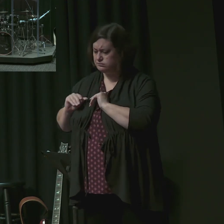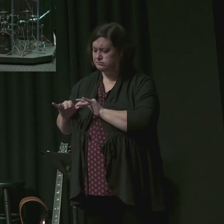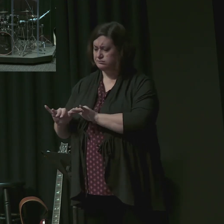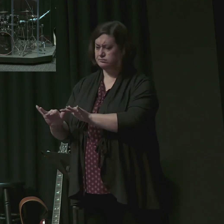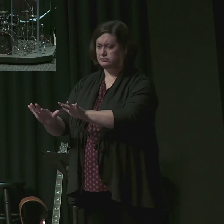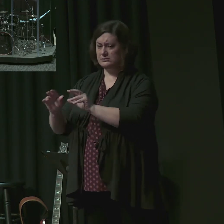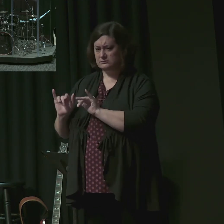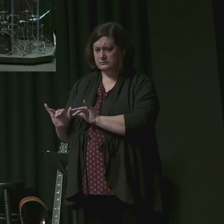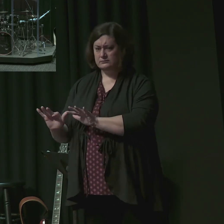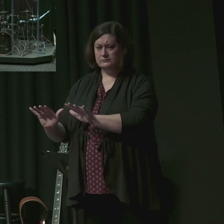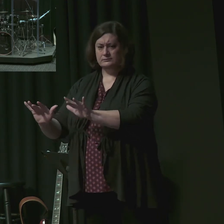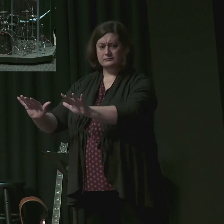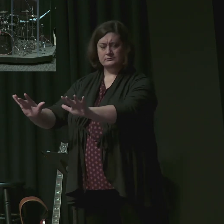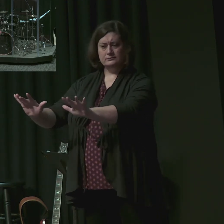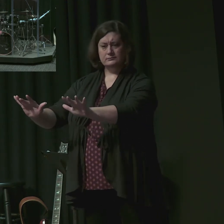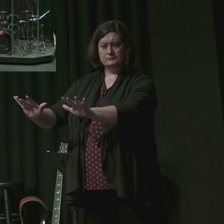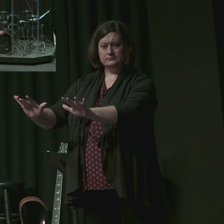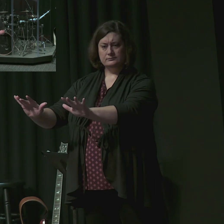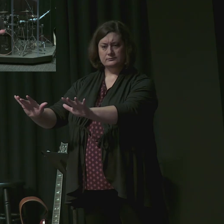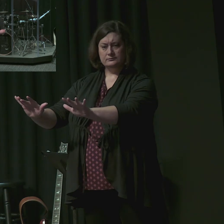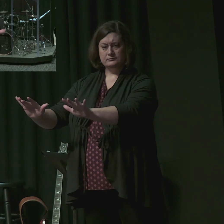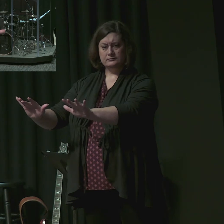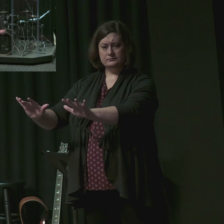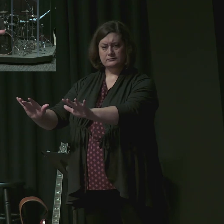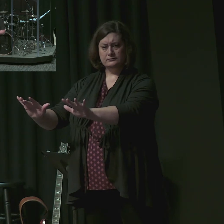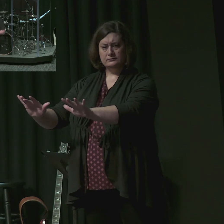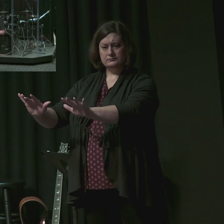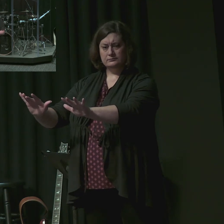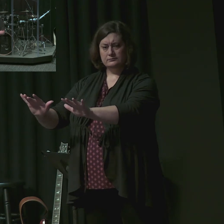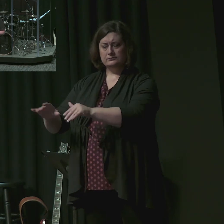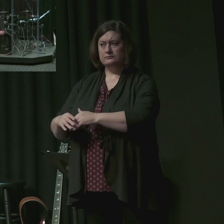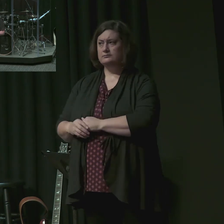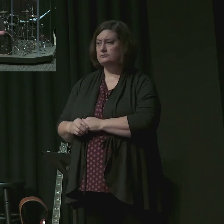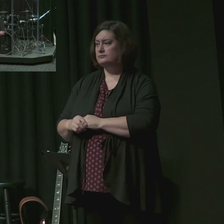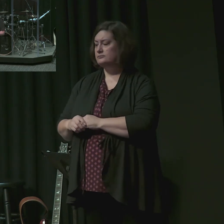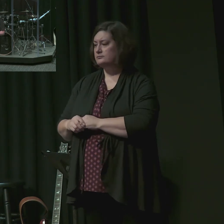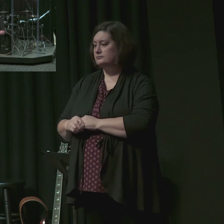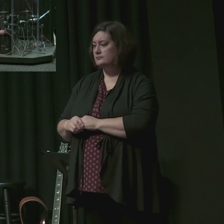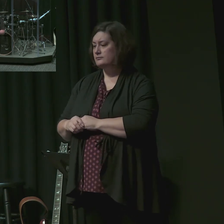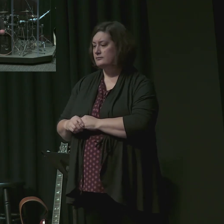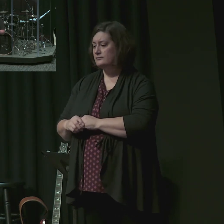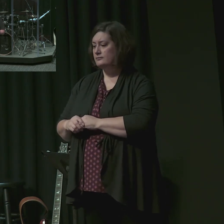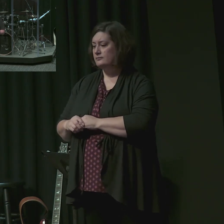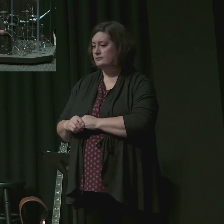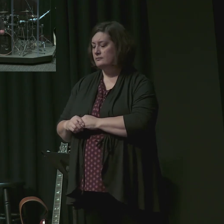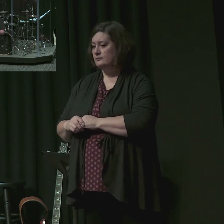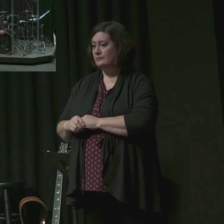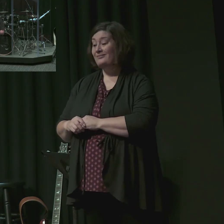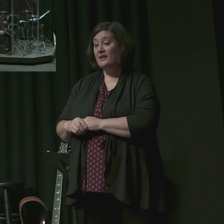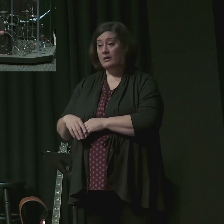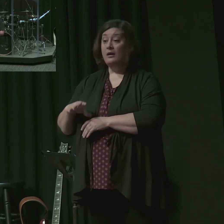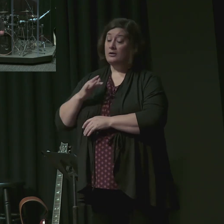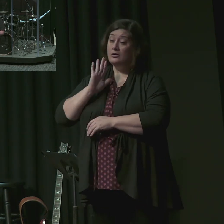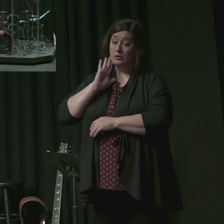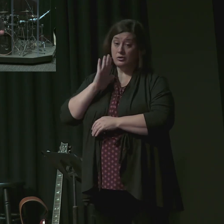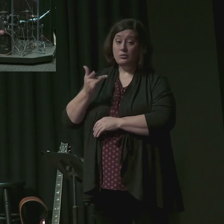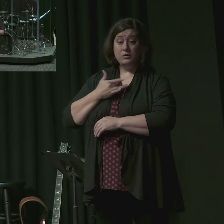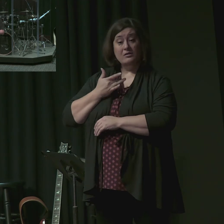preach. Now hear me, brothers. There will always be a subtle temptation